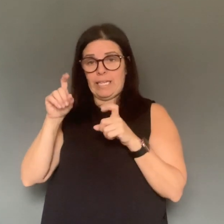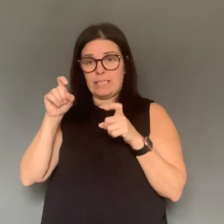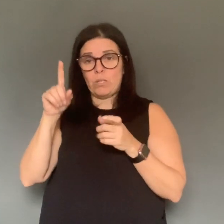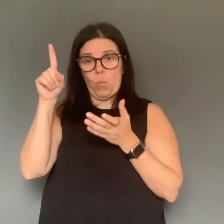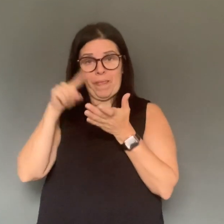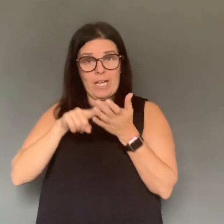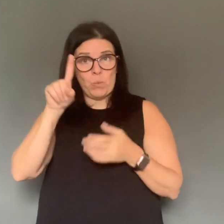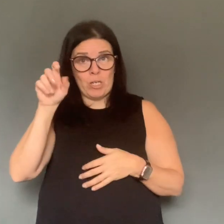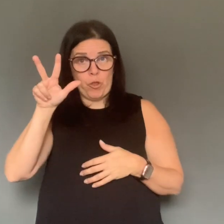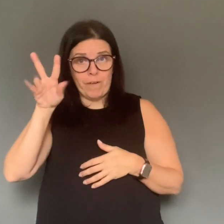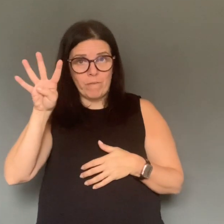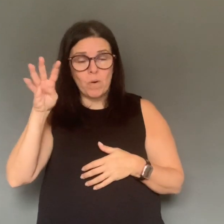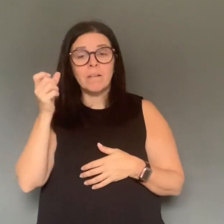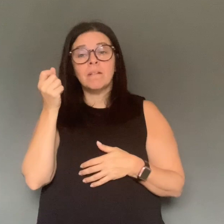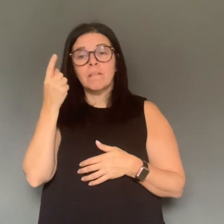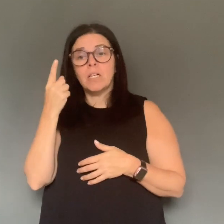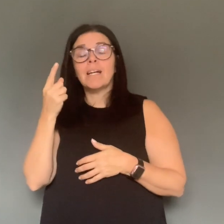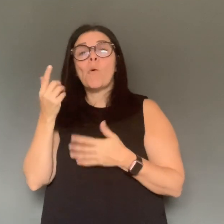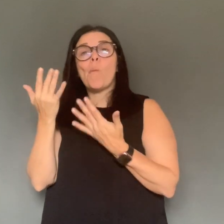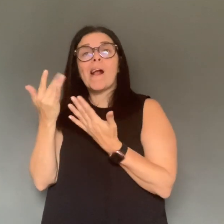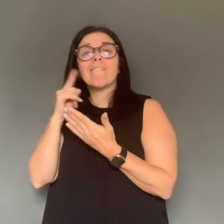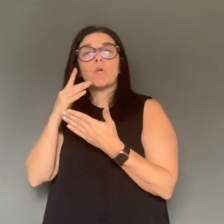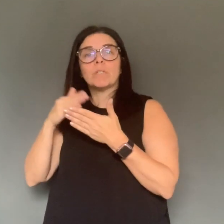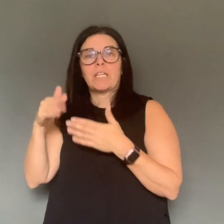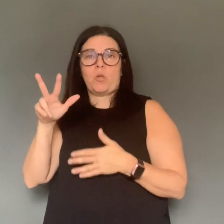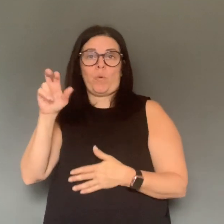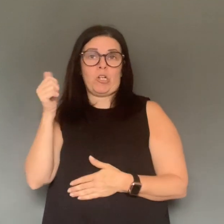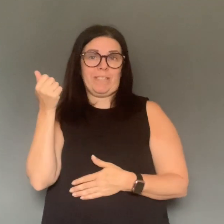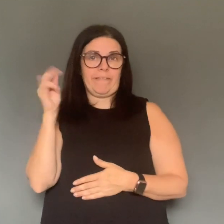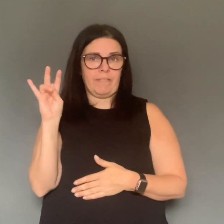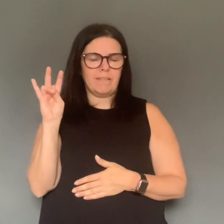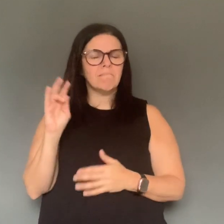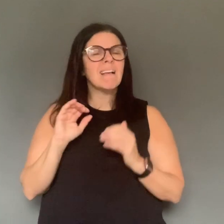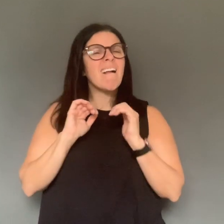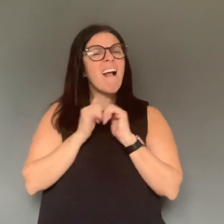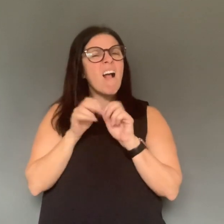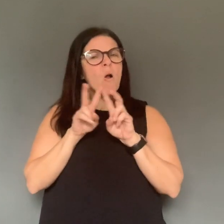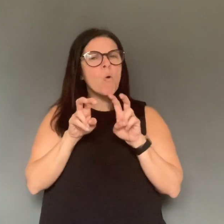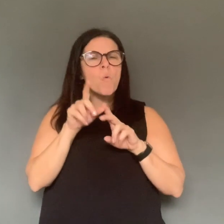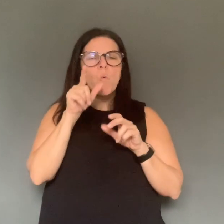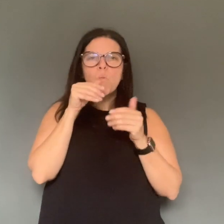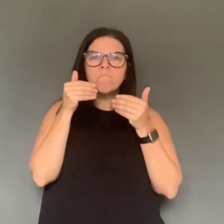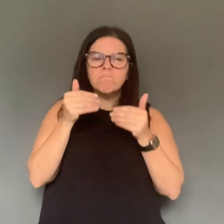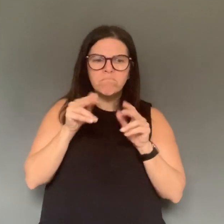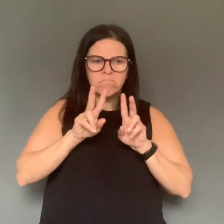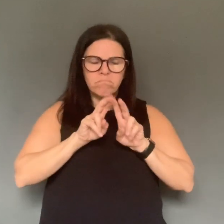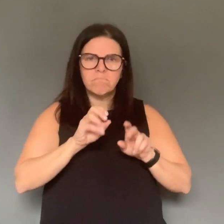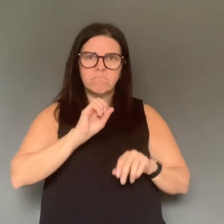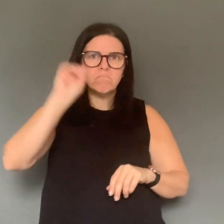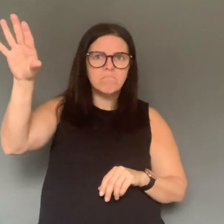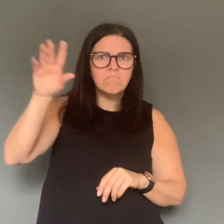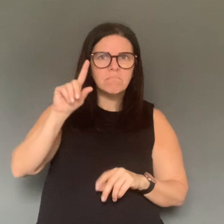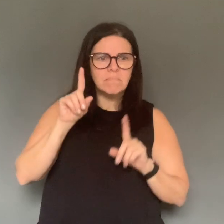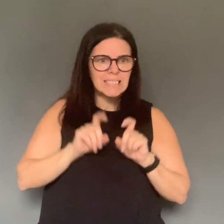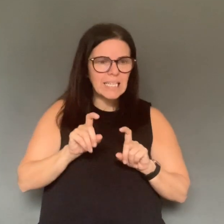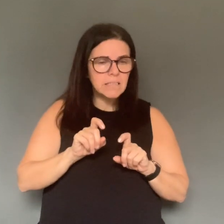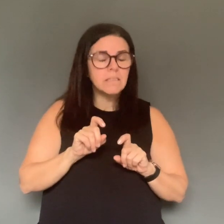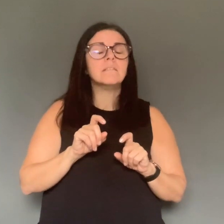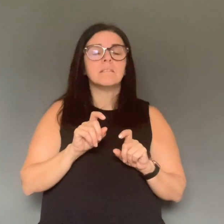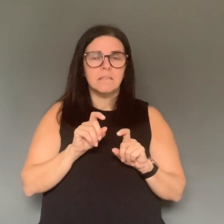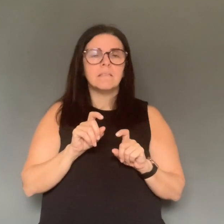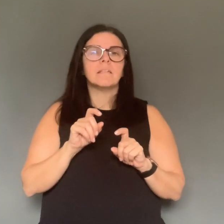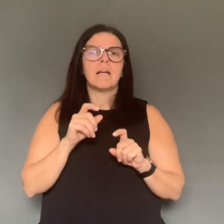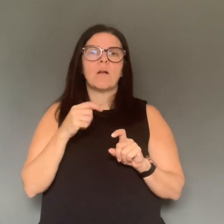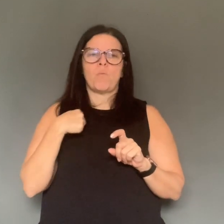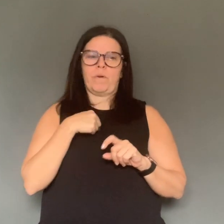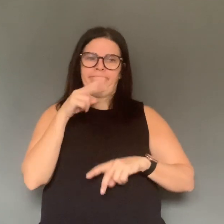Where there are shortages of testing kits, then the following groups will be prioritized. Symptomatic healthcare workers and staff